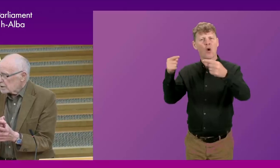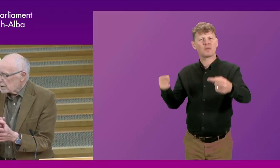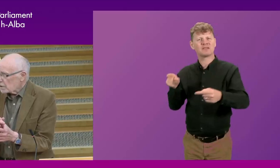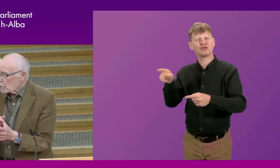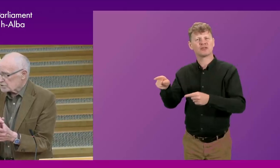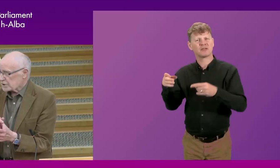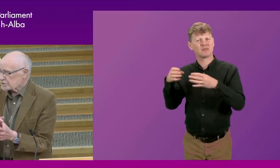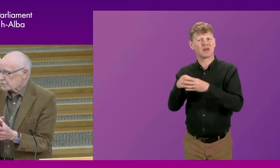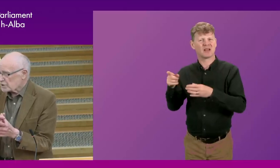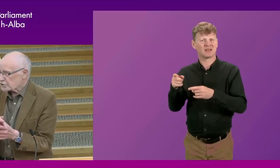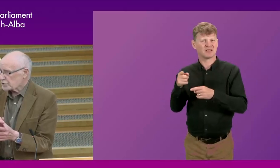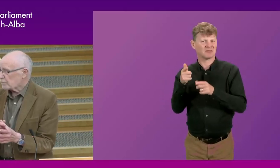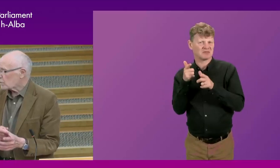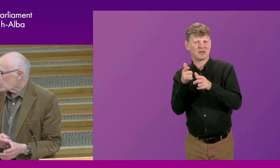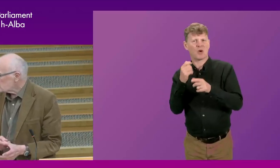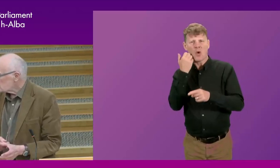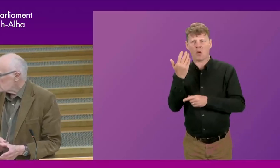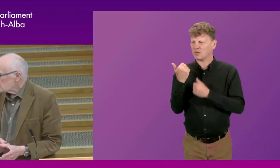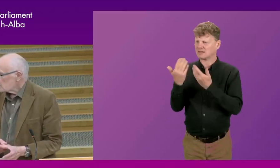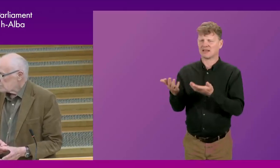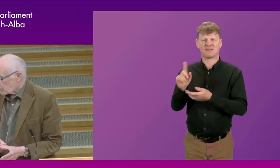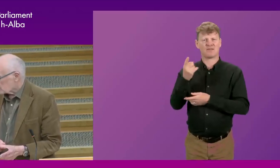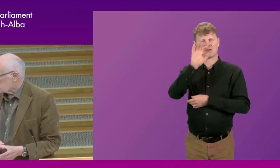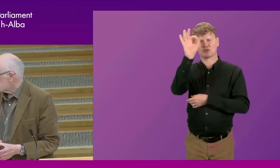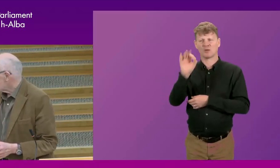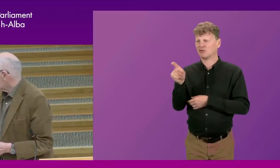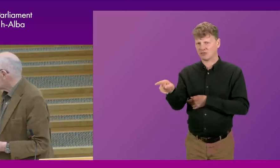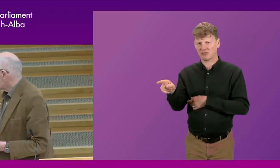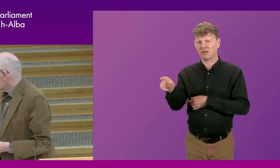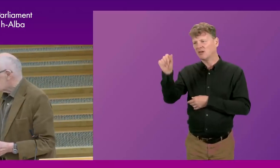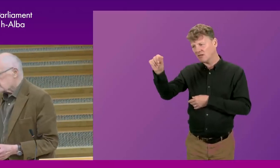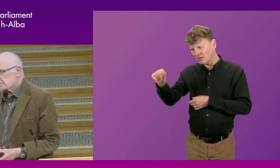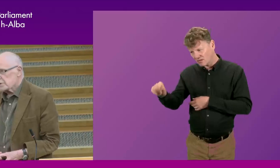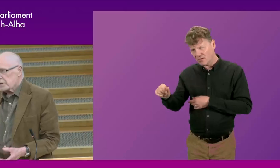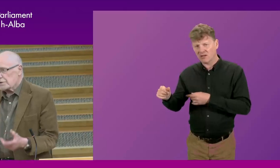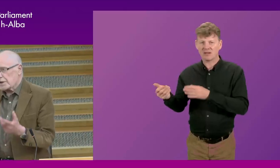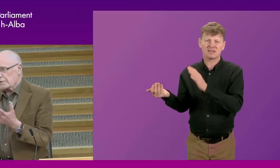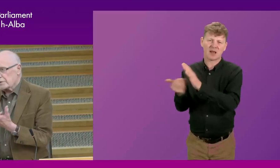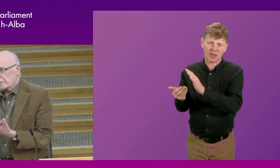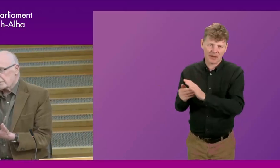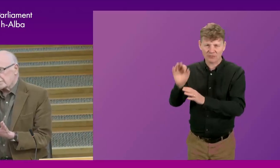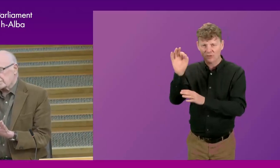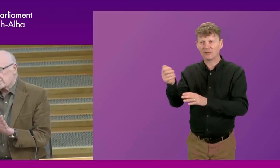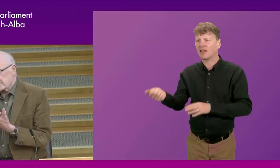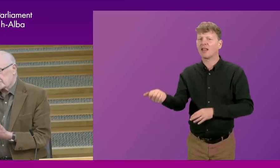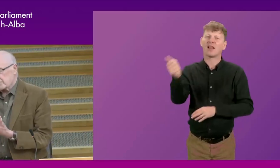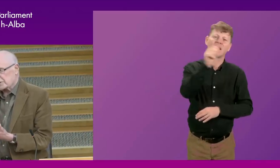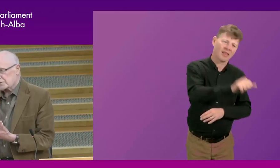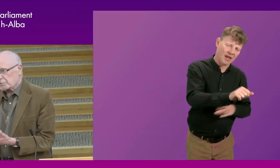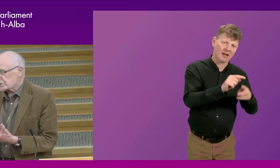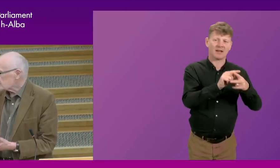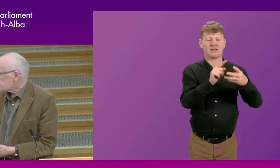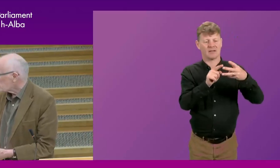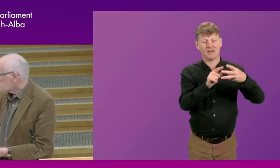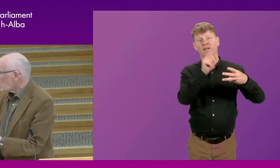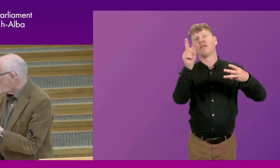always gets question number one, followed by various supplementaries. Then the leader of the next biggest